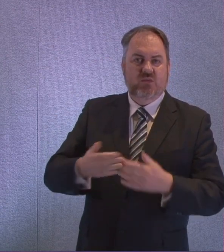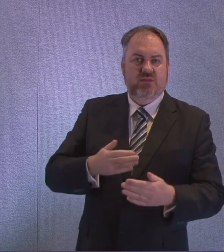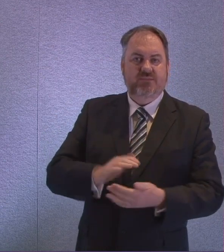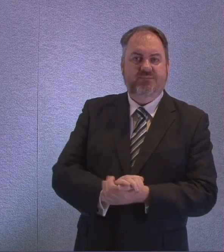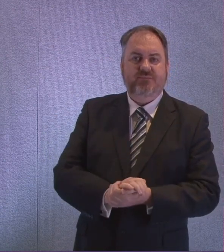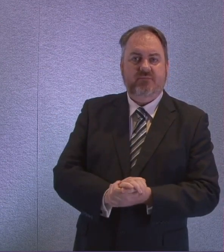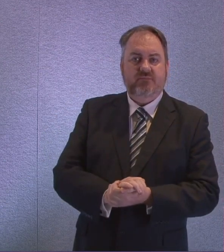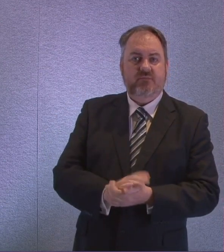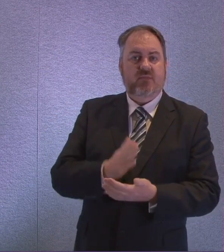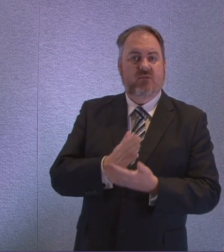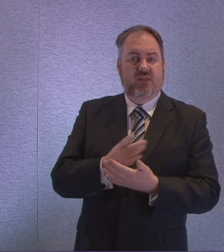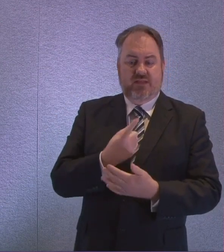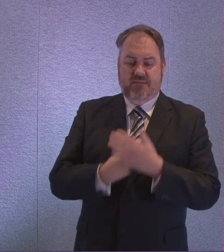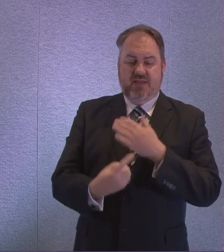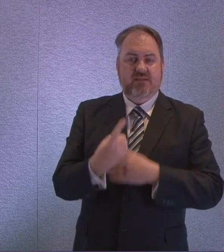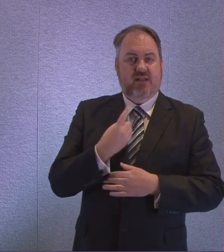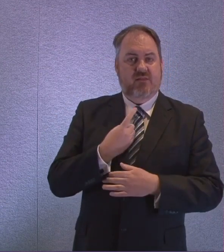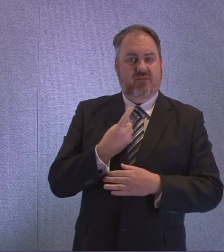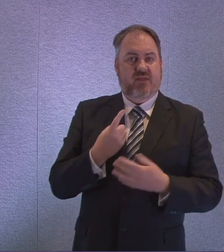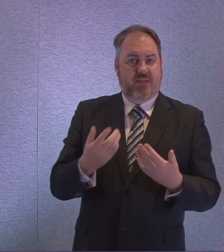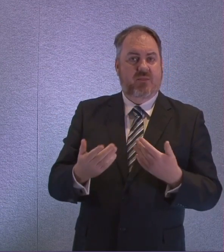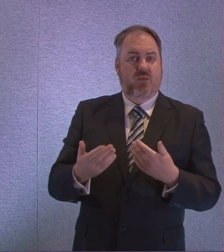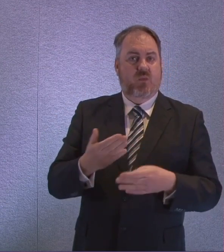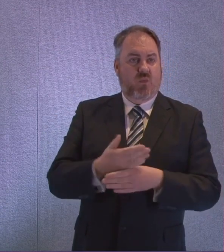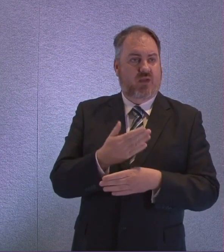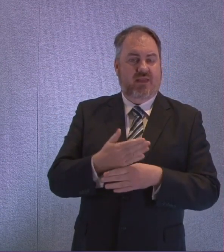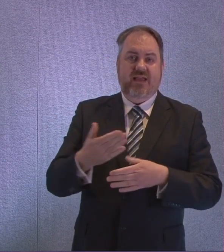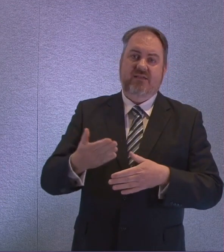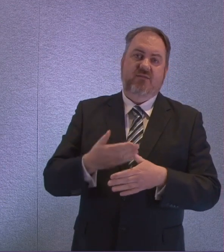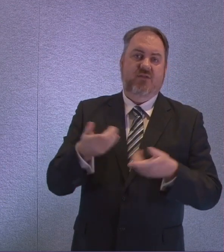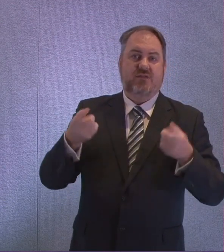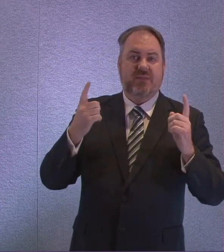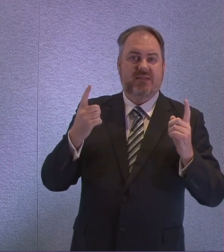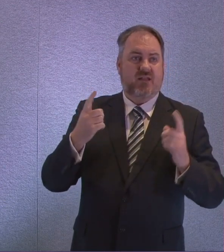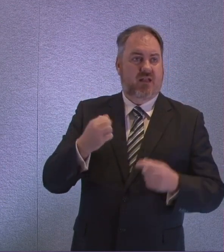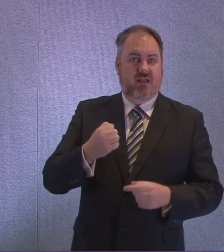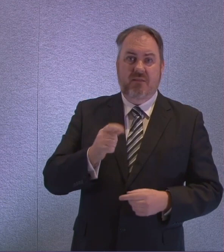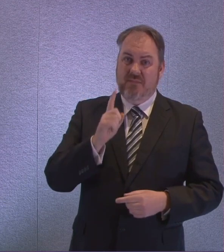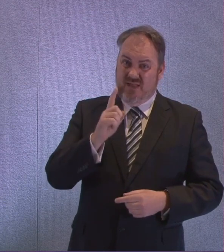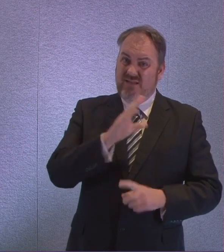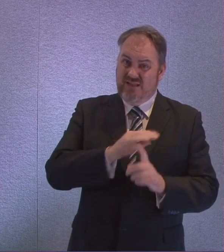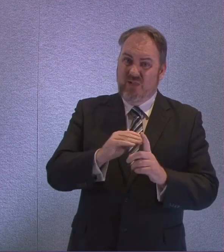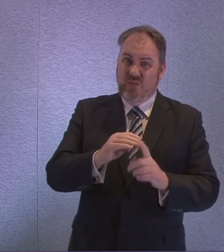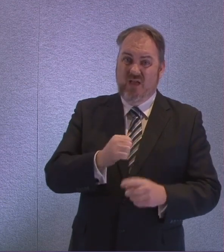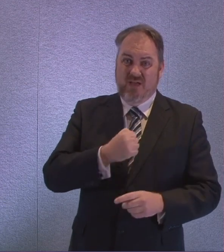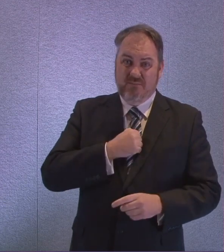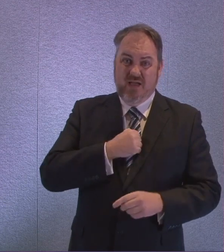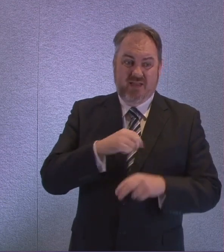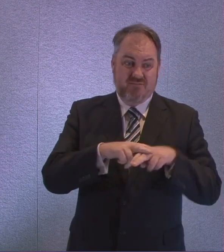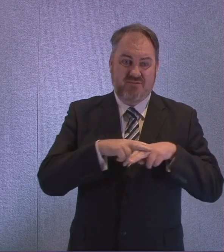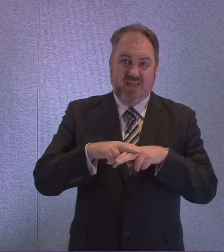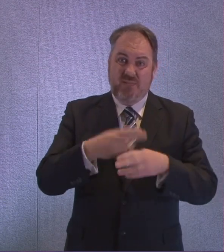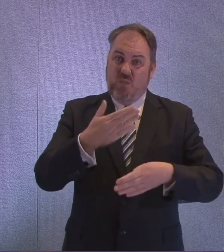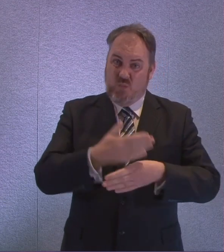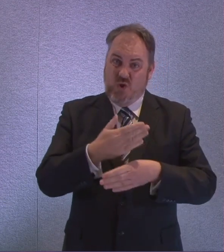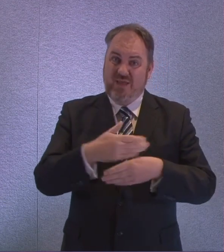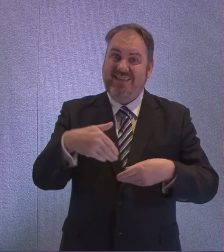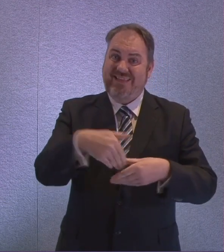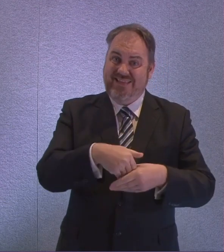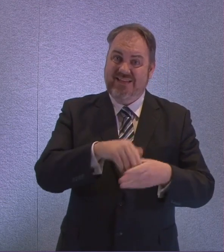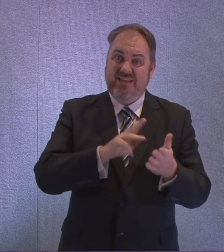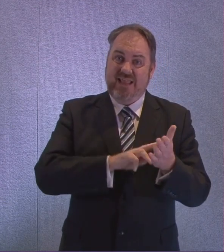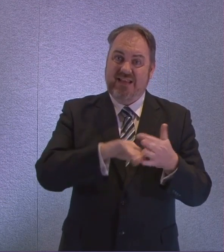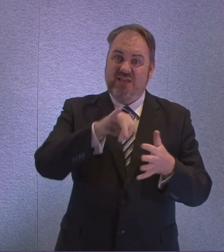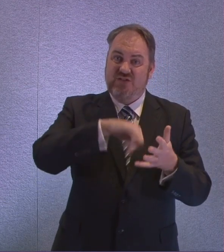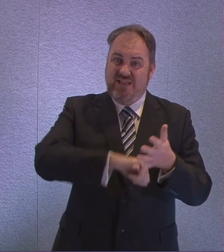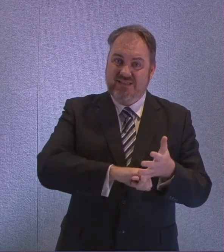I'm overseeing this coronavirus response as First Minister, but I've got family on the front line of the NHS. We all want these workers to have the